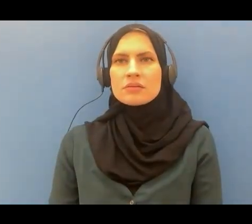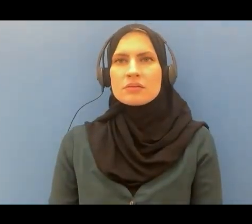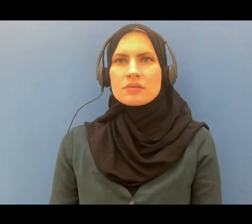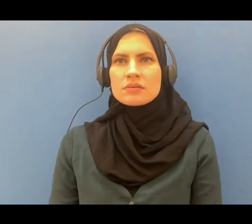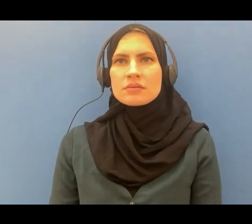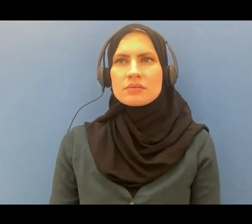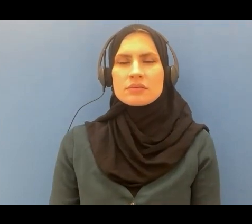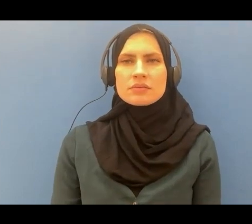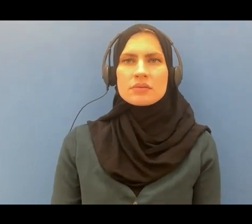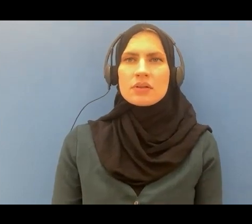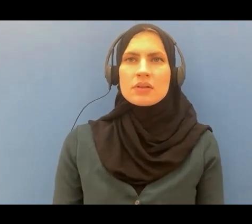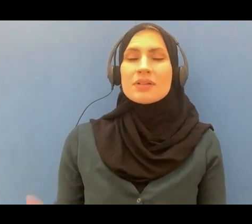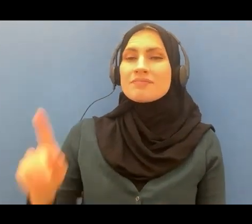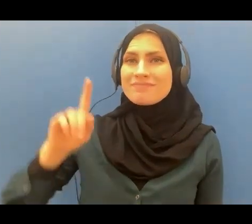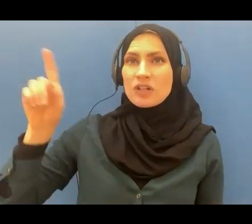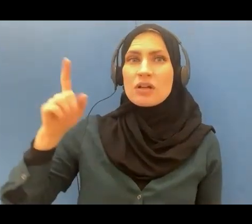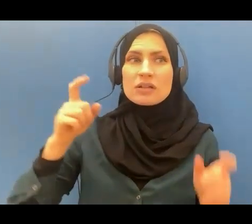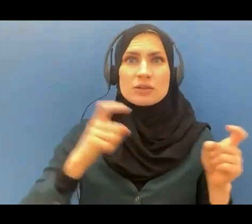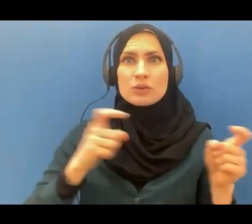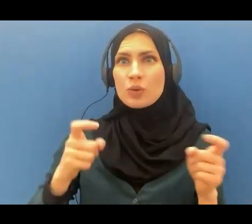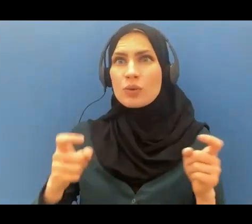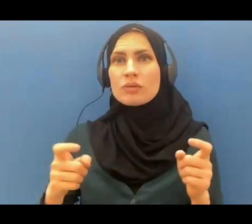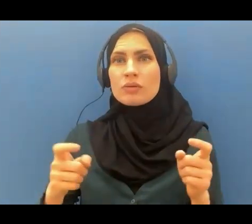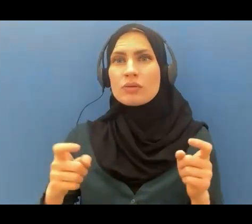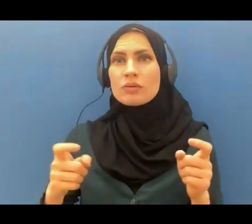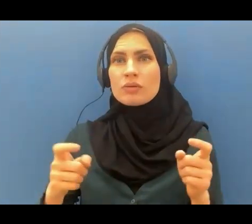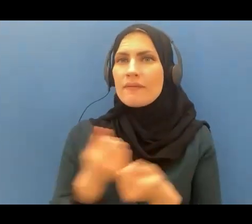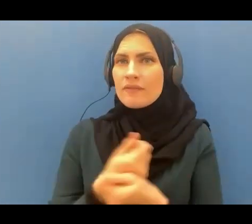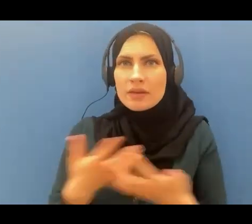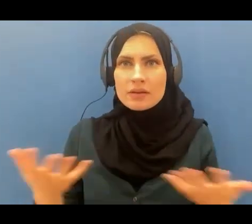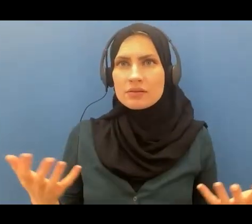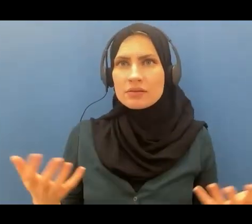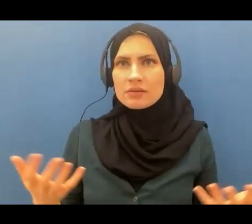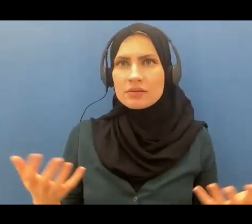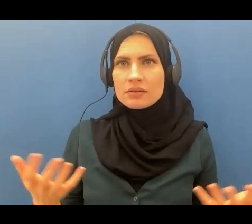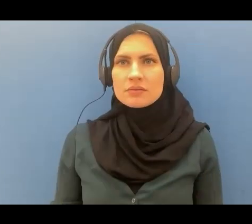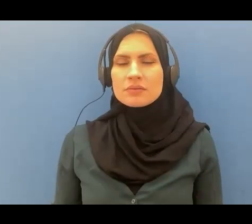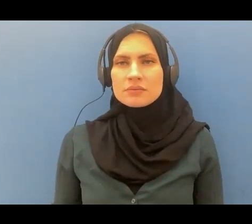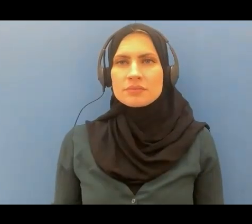is the one that controls and manages everything including